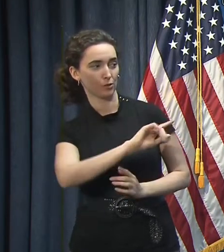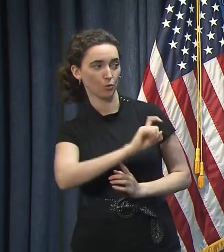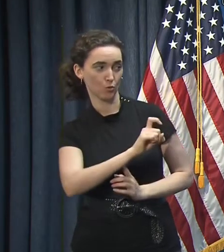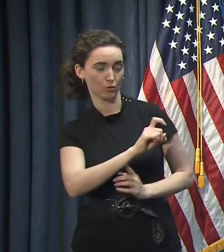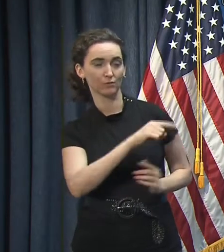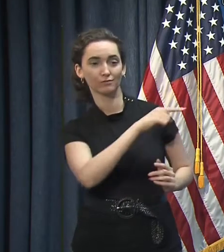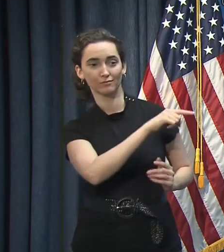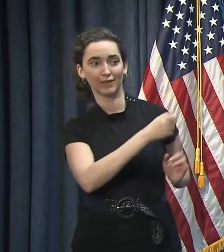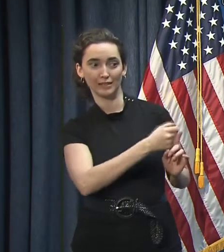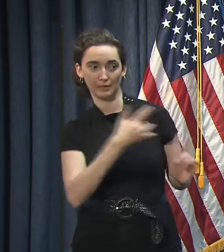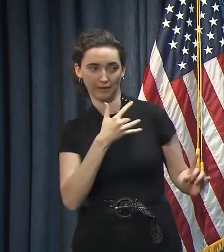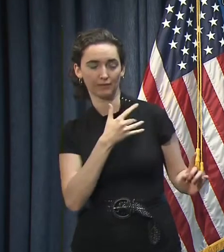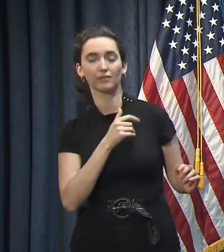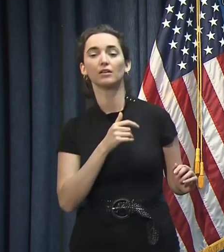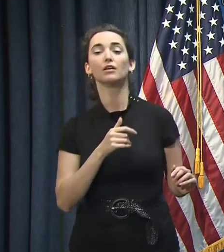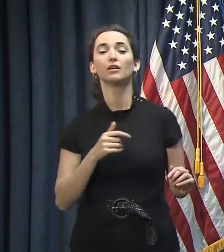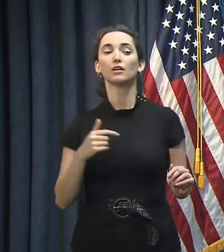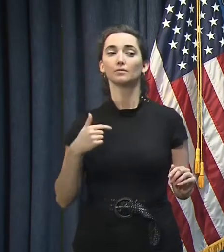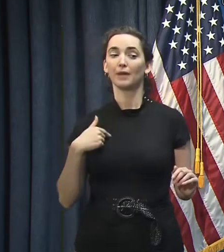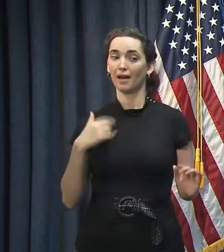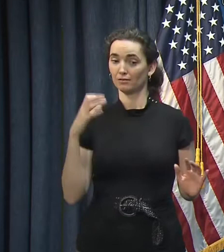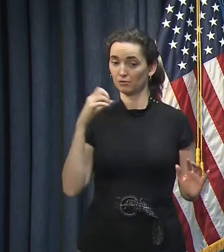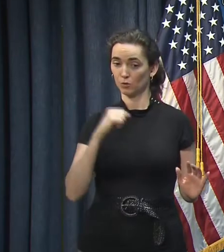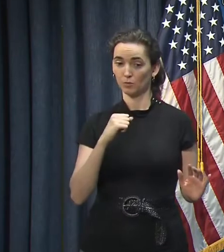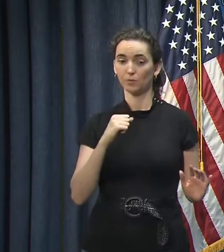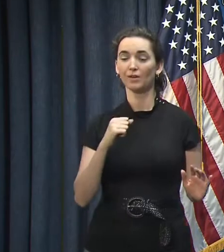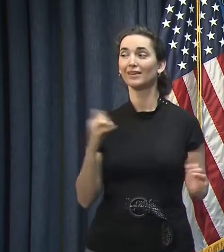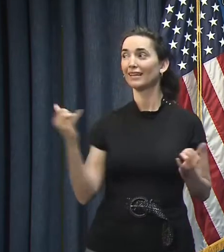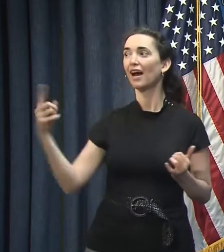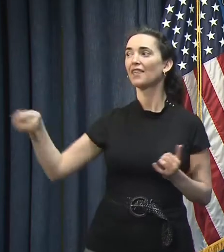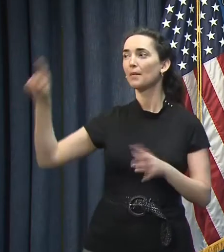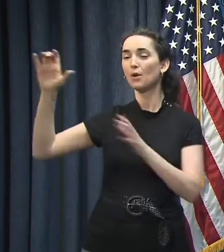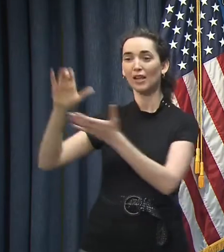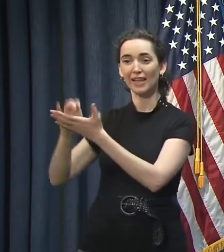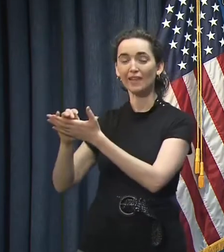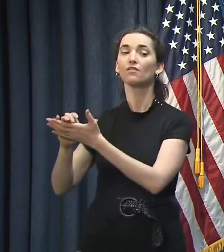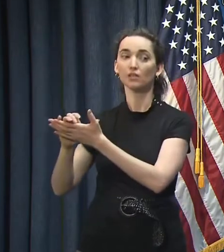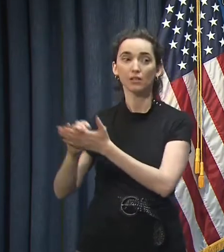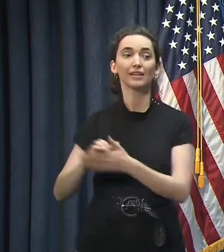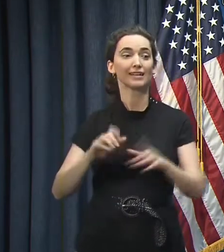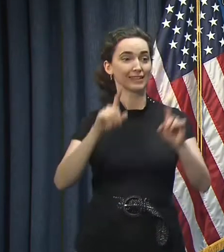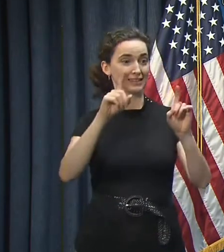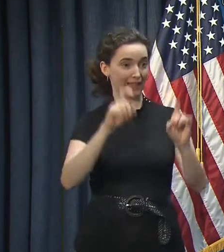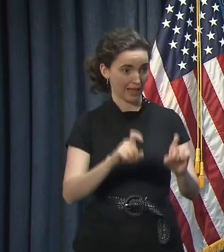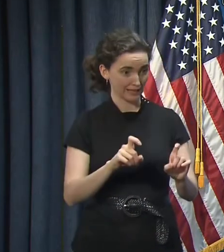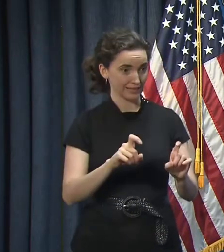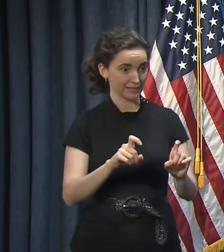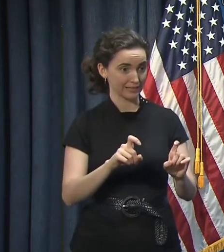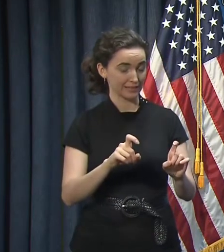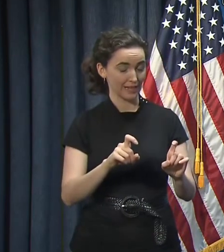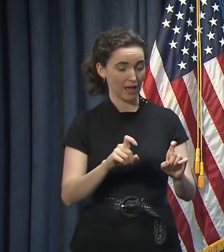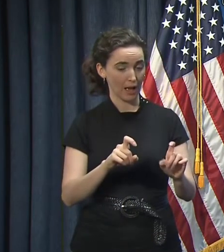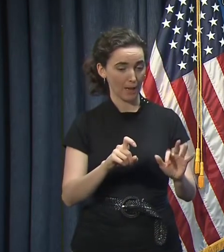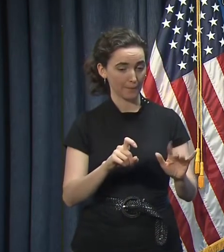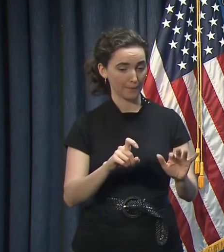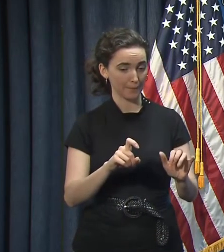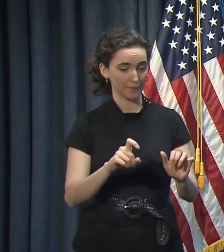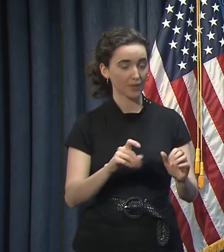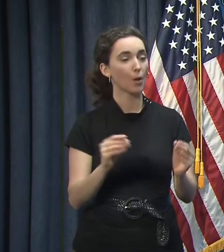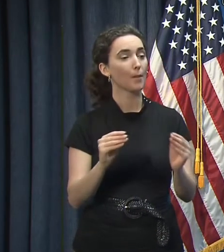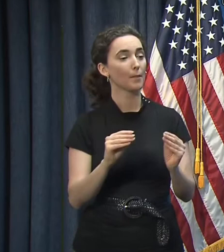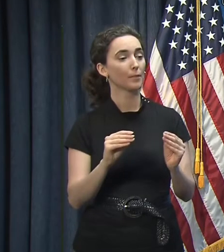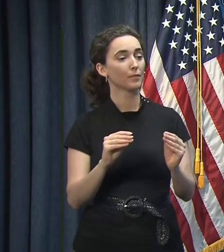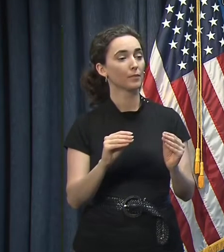expand on this, is that they now believe that these tests have more